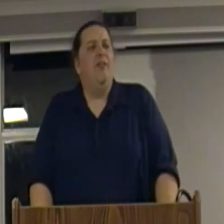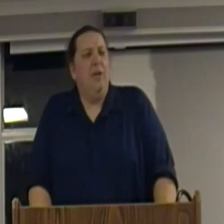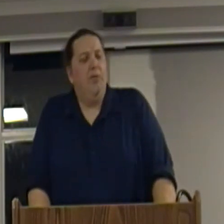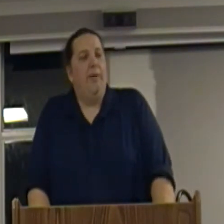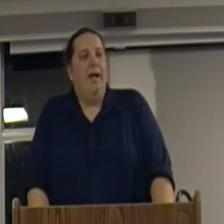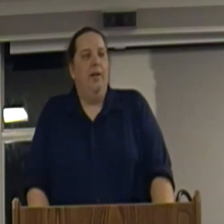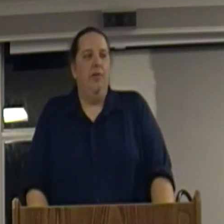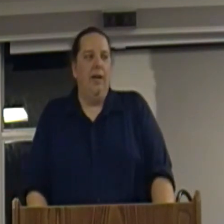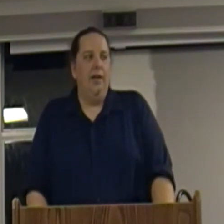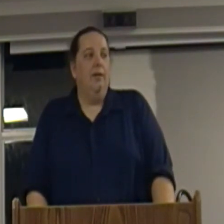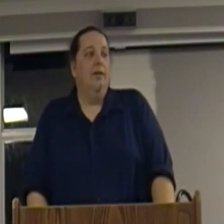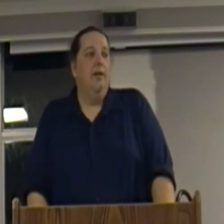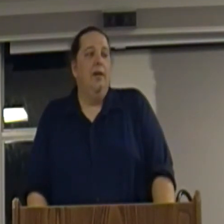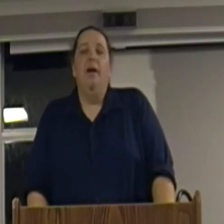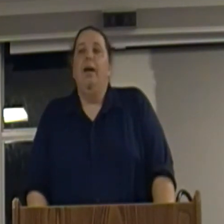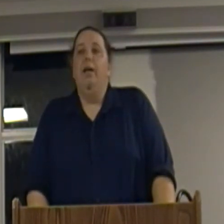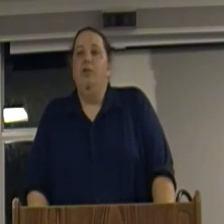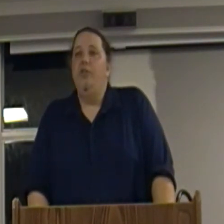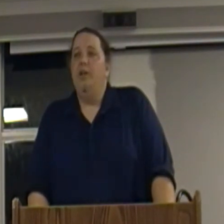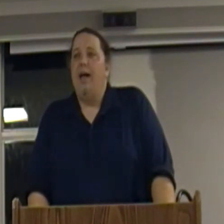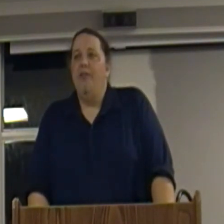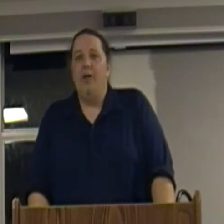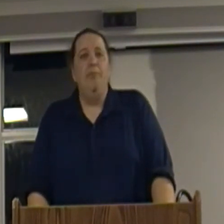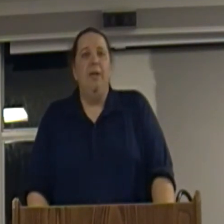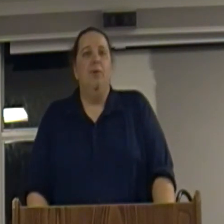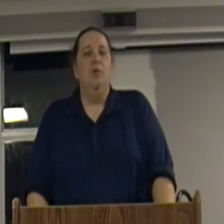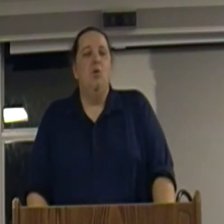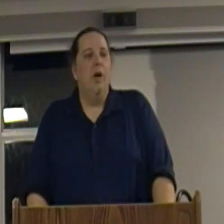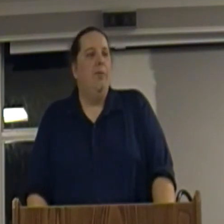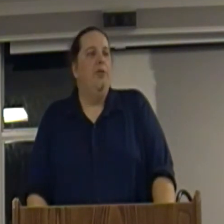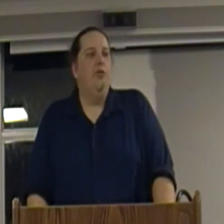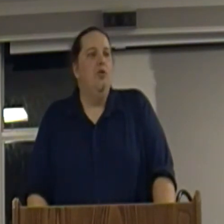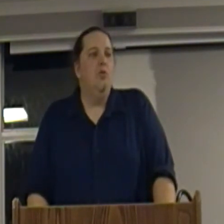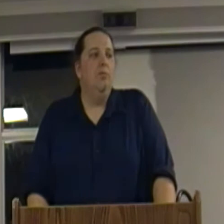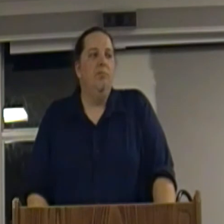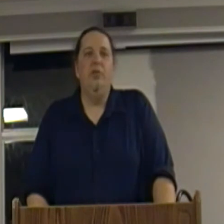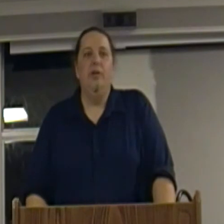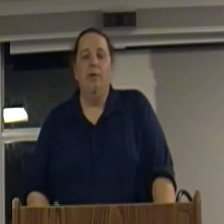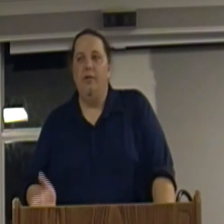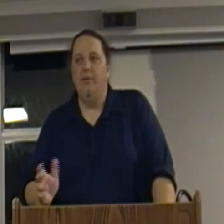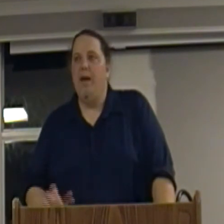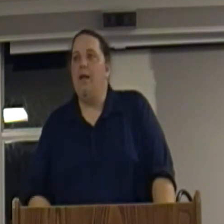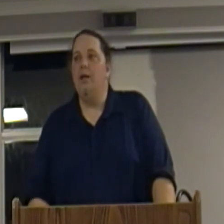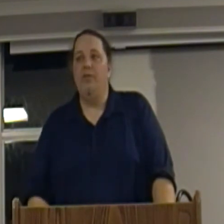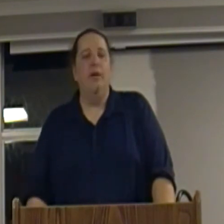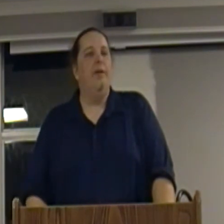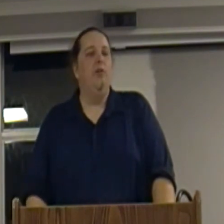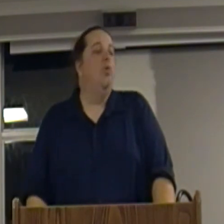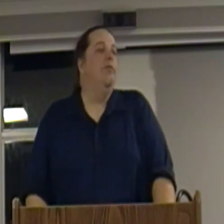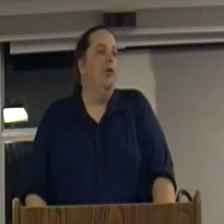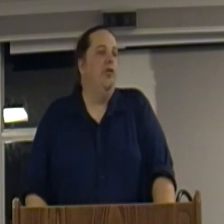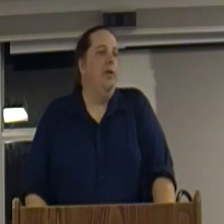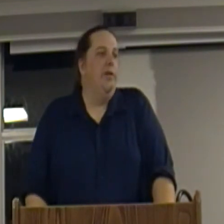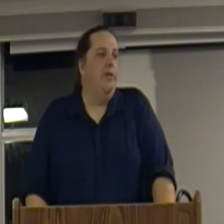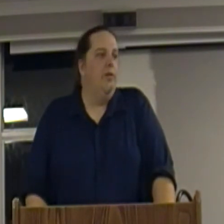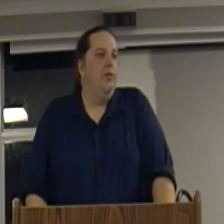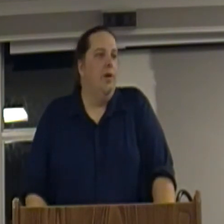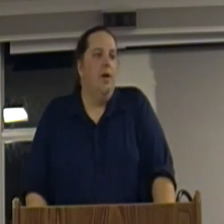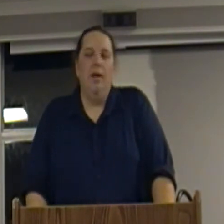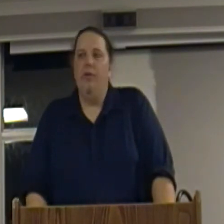have people buying and selling and you'd still have some people who were able to do, to make and sell things more efficiently than others and